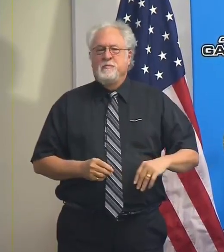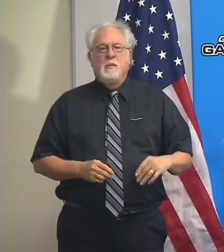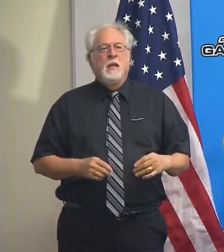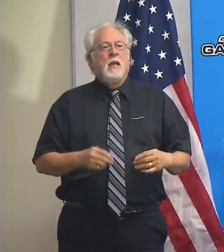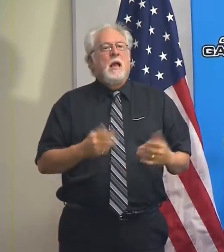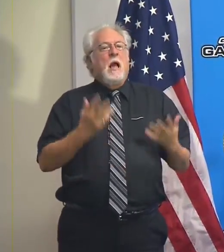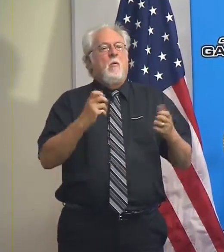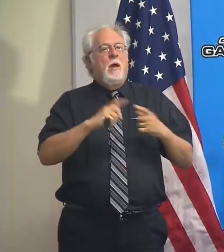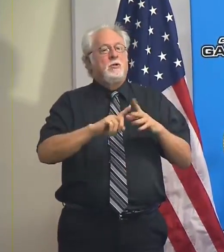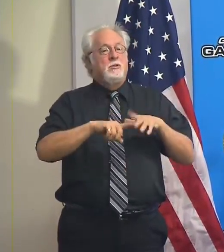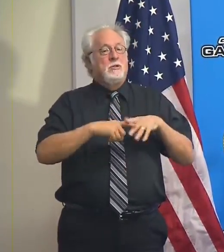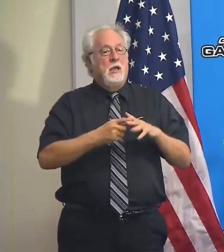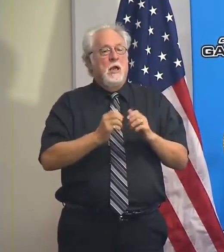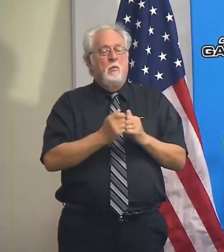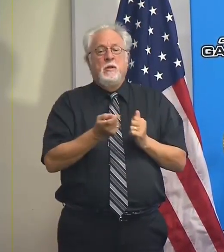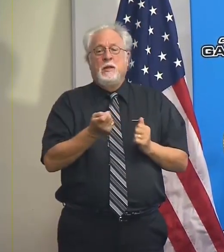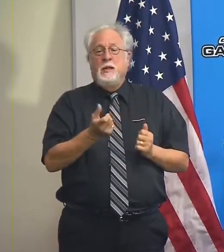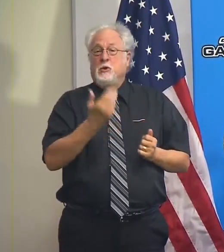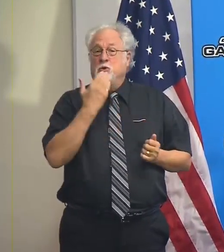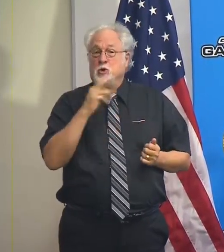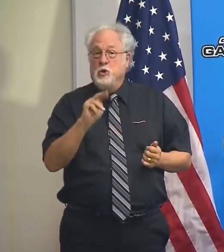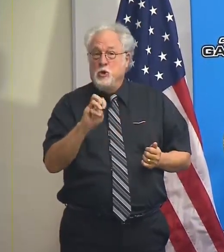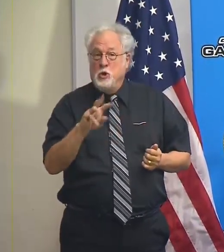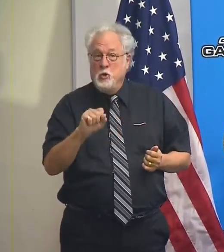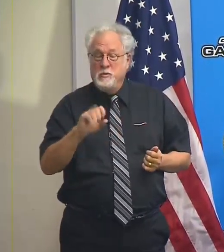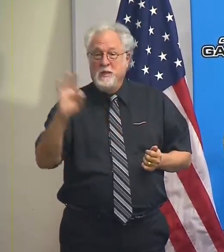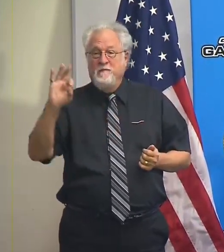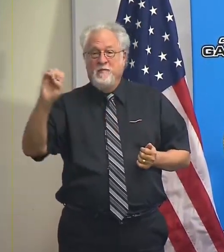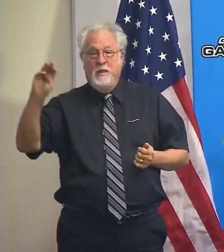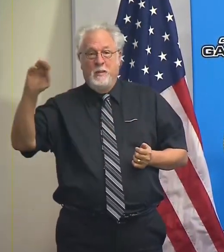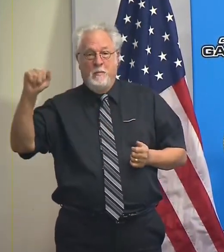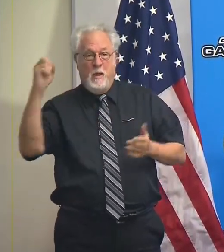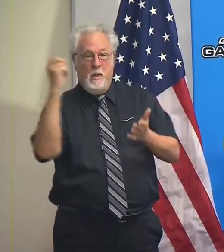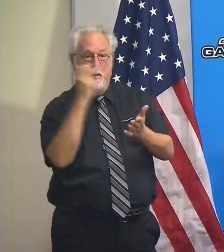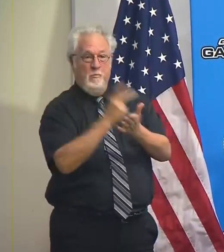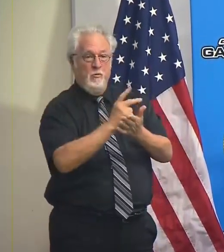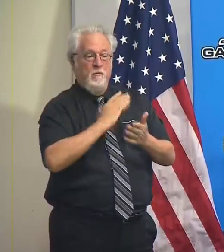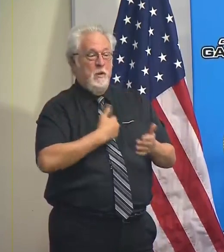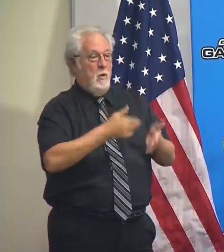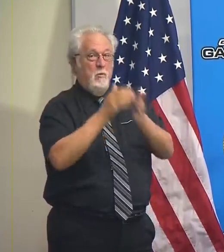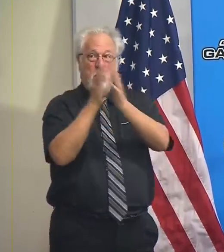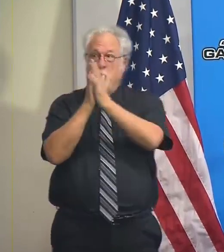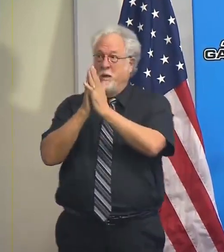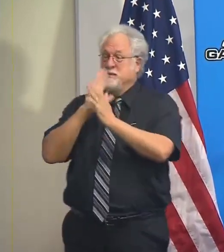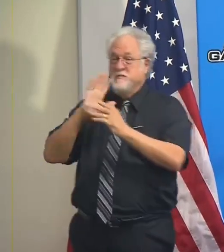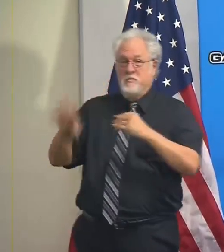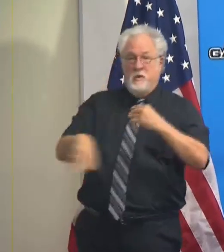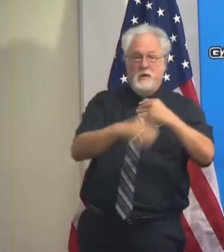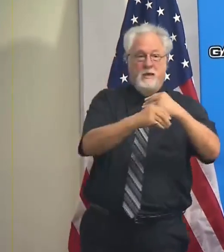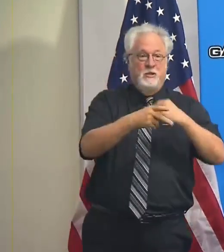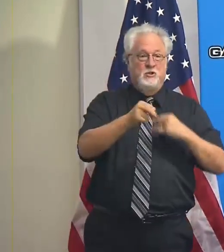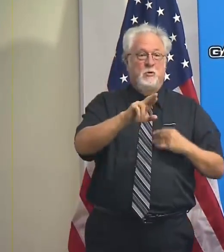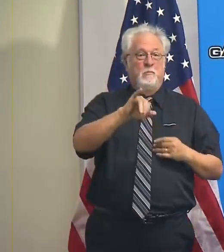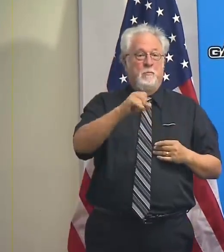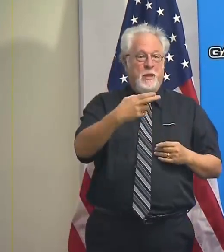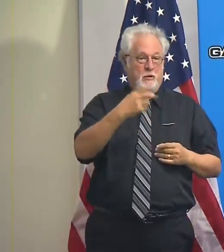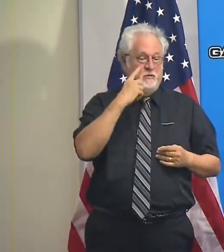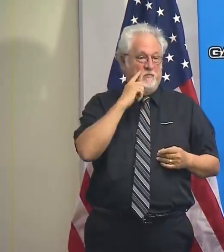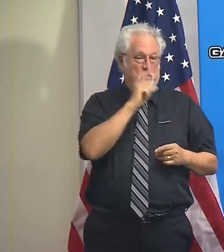I do want to start off with a little good news. FEMA has approved our request for additional parishes to qualify